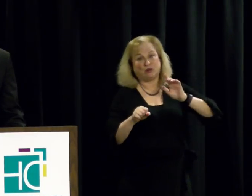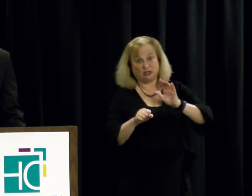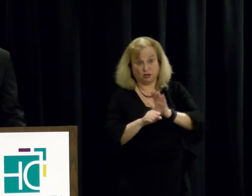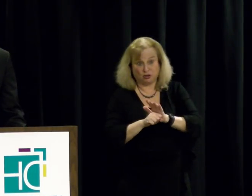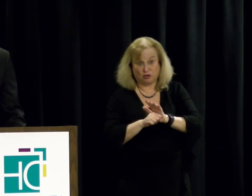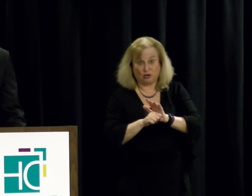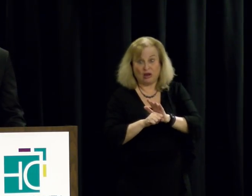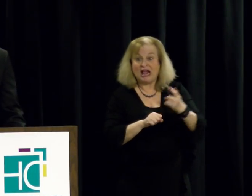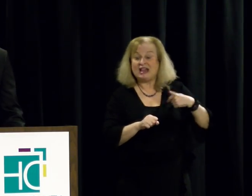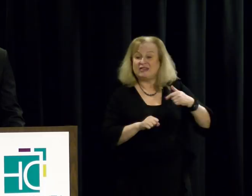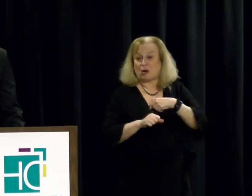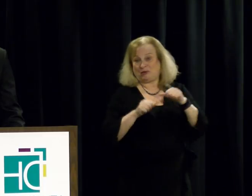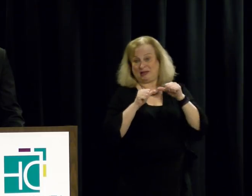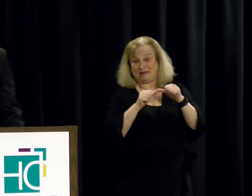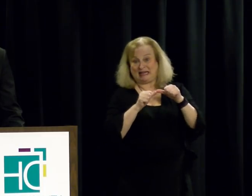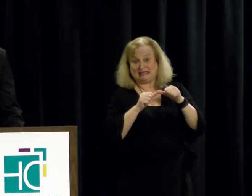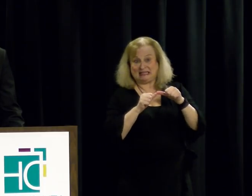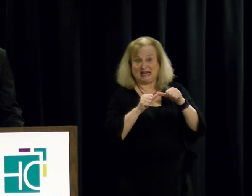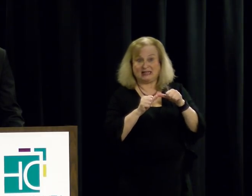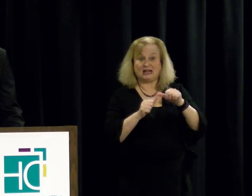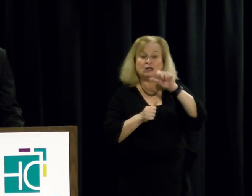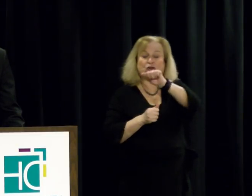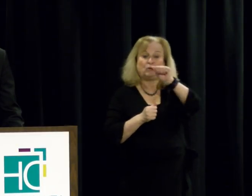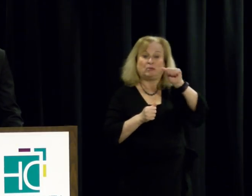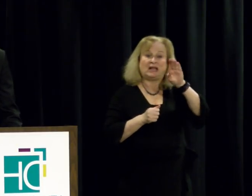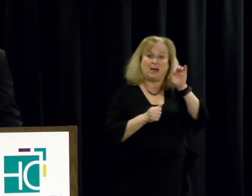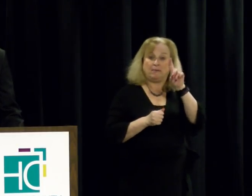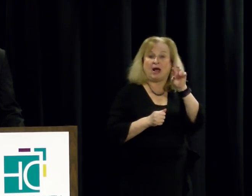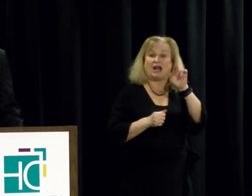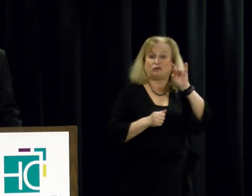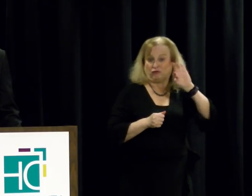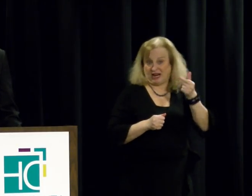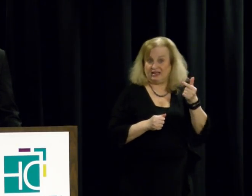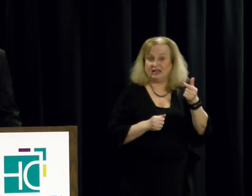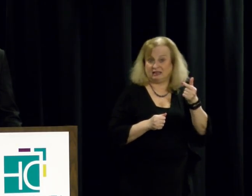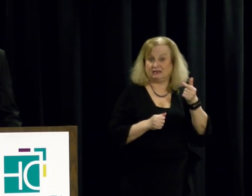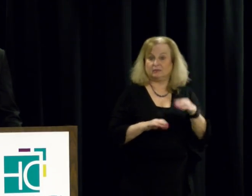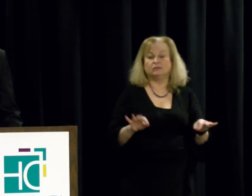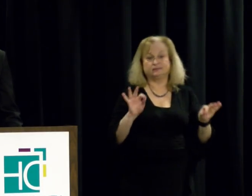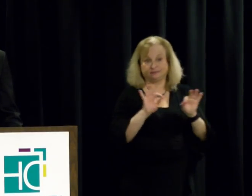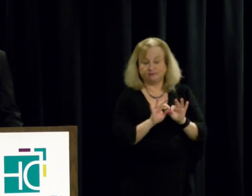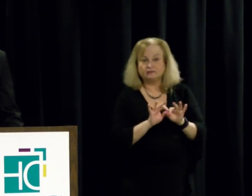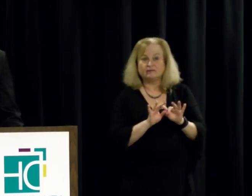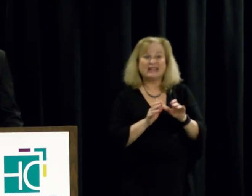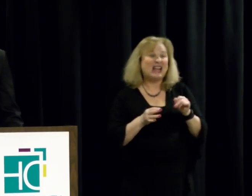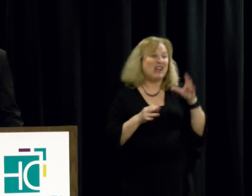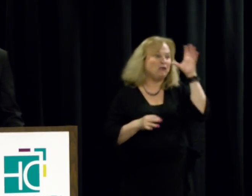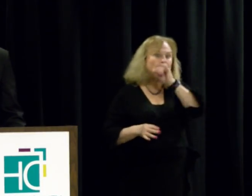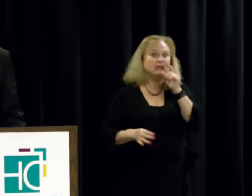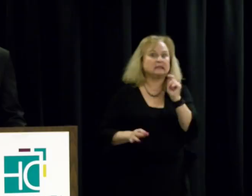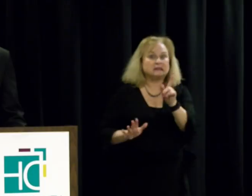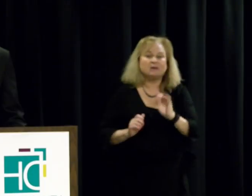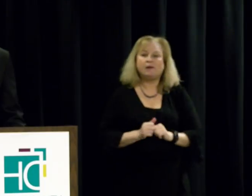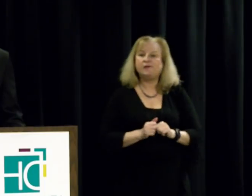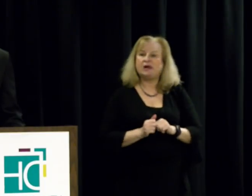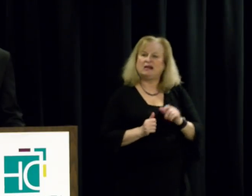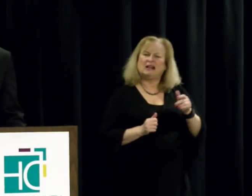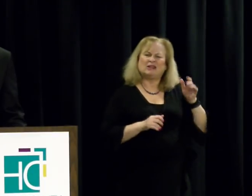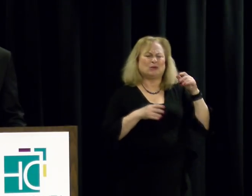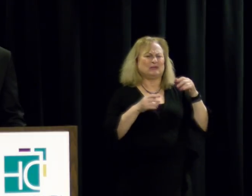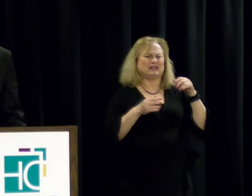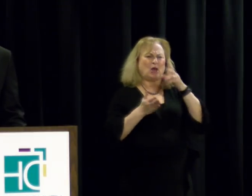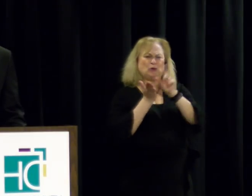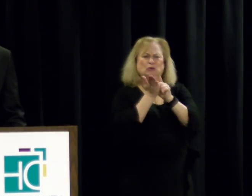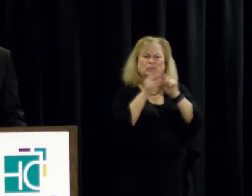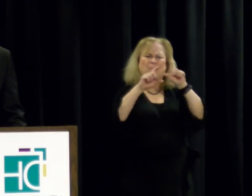that we maintain our AAA bond rating. In case you missed it, there was a headline